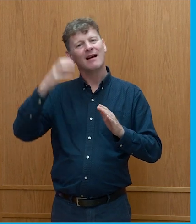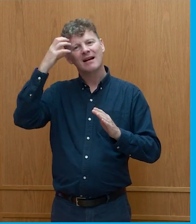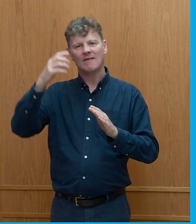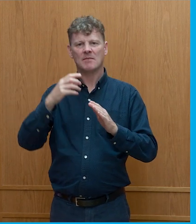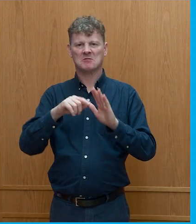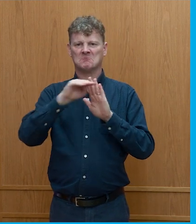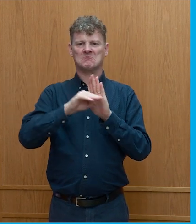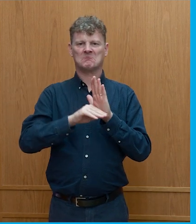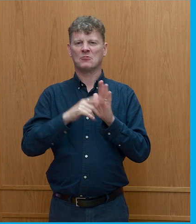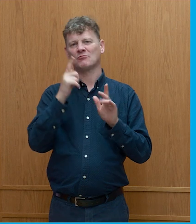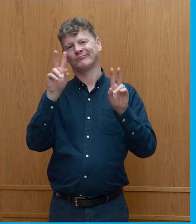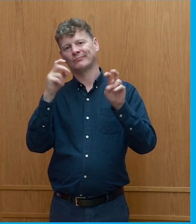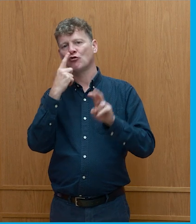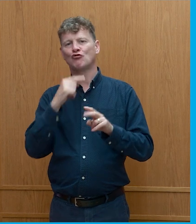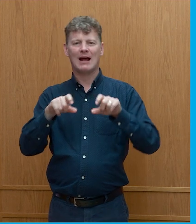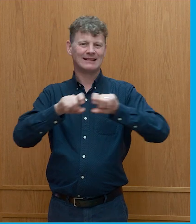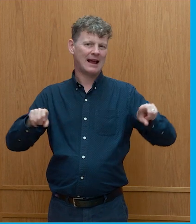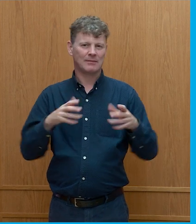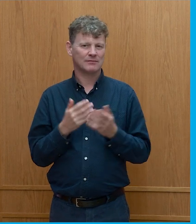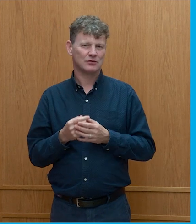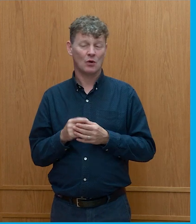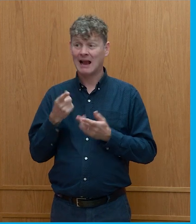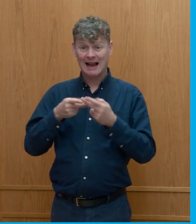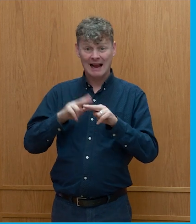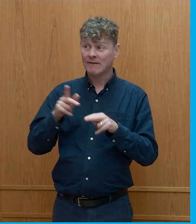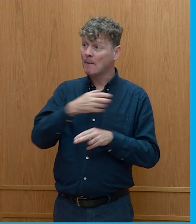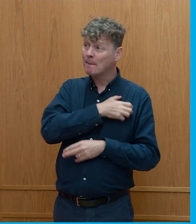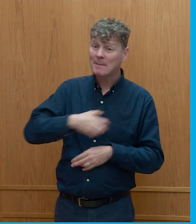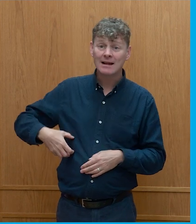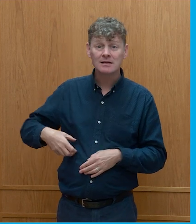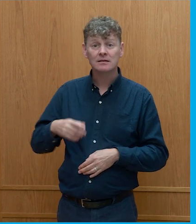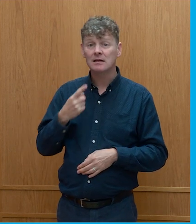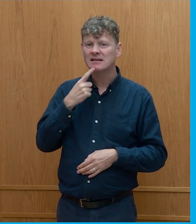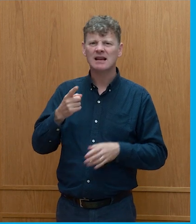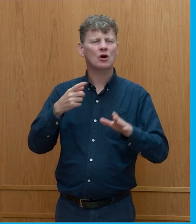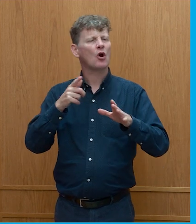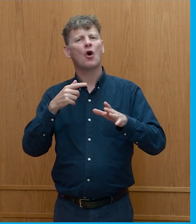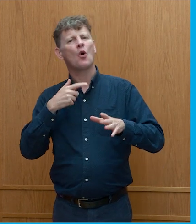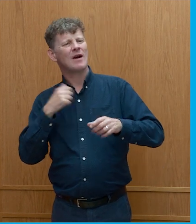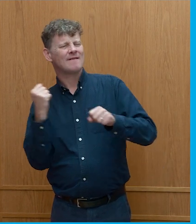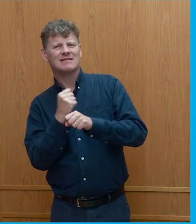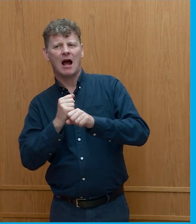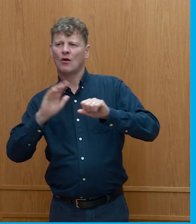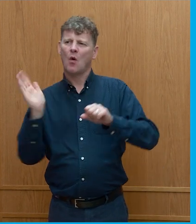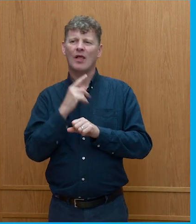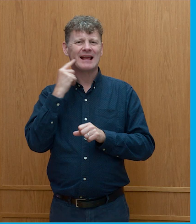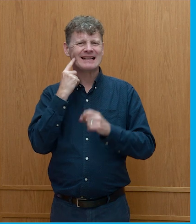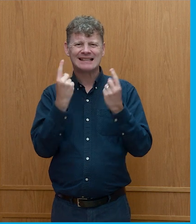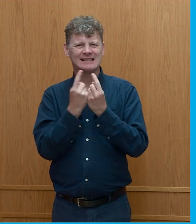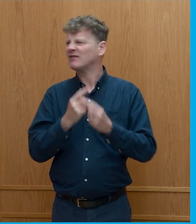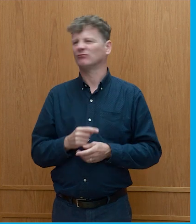place. So one of the things I will never agree with the Minister saying if the Minister says this is they've done all the easy stuff. No, they have, no.